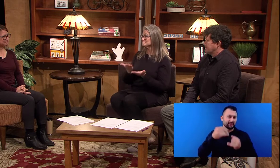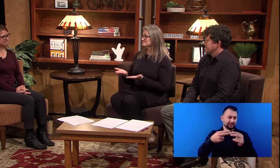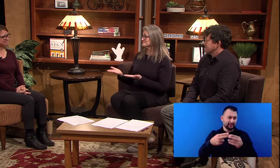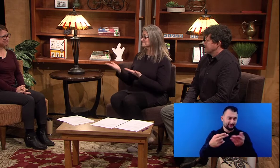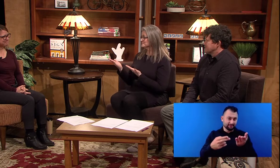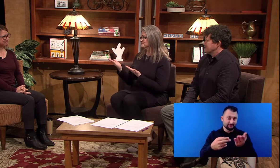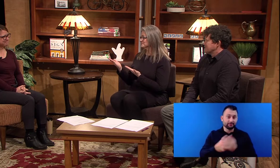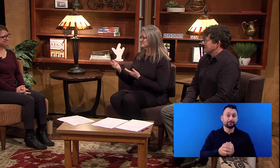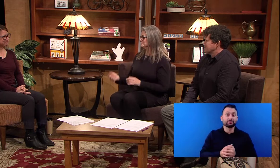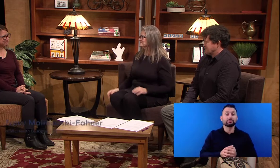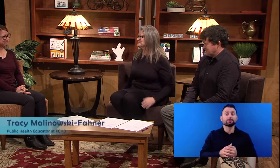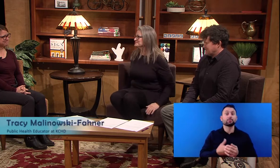Tracy.